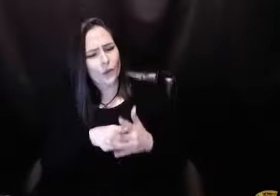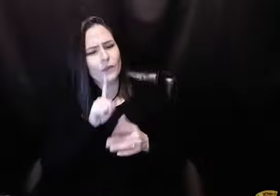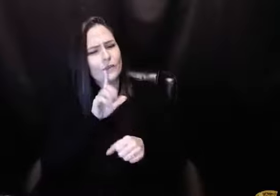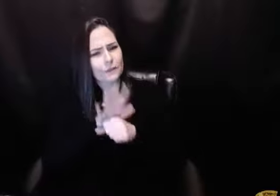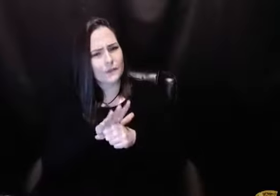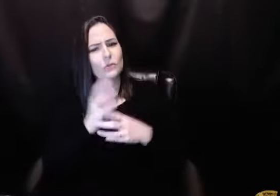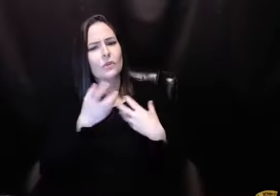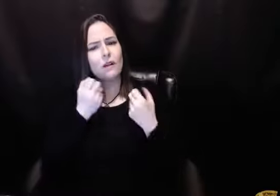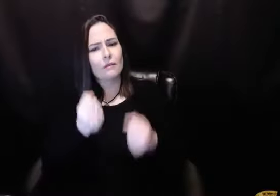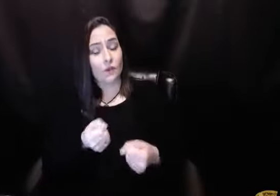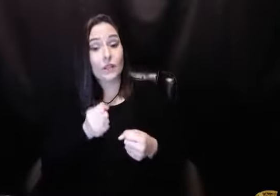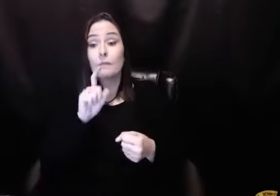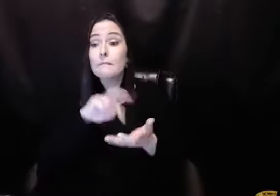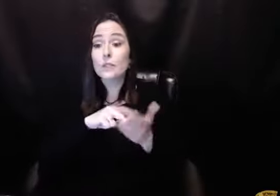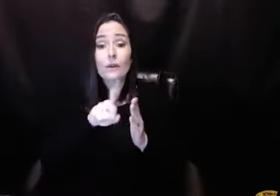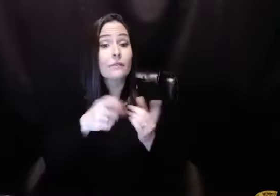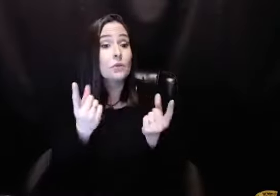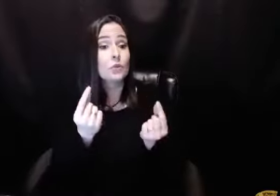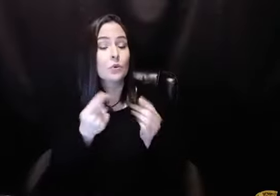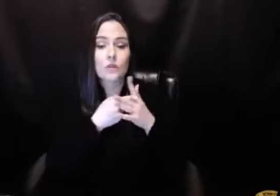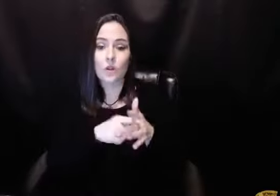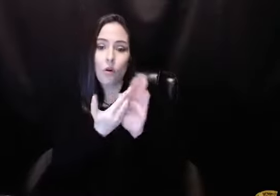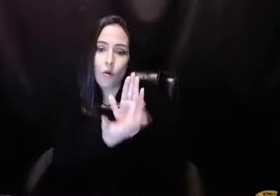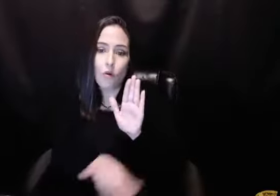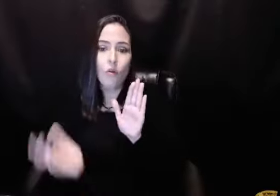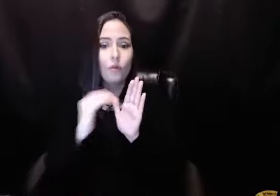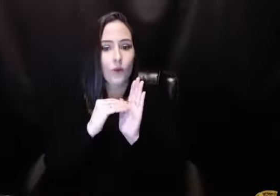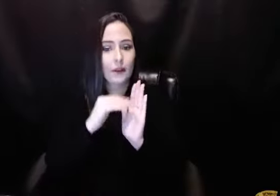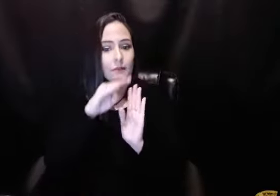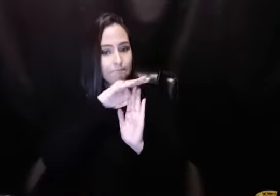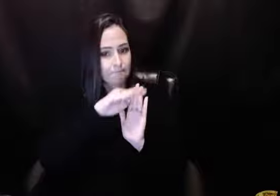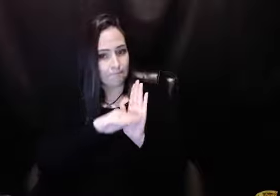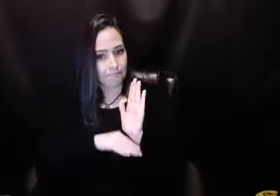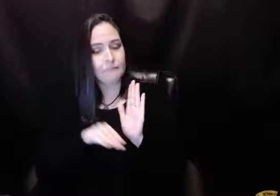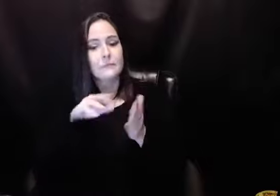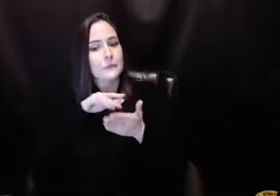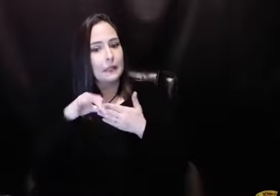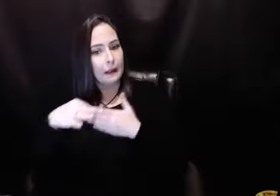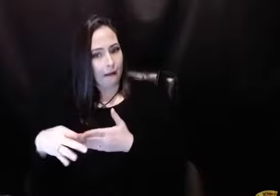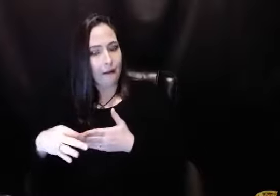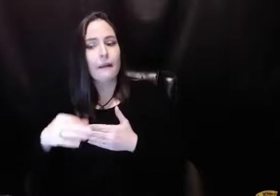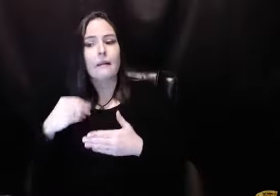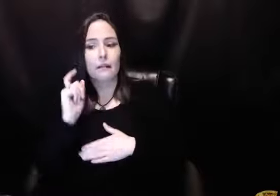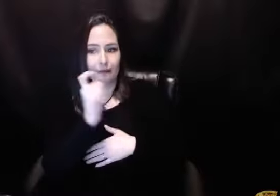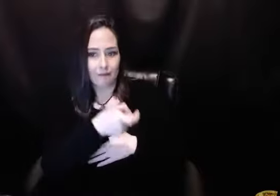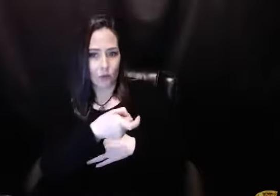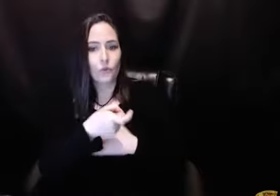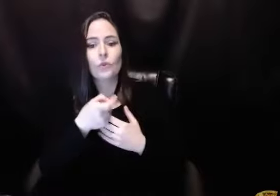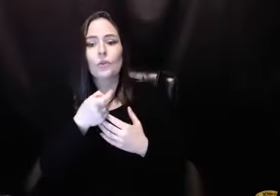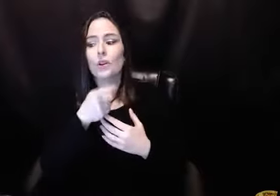to start over with your commitment to recovery by working through the steps again from the beginning. I'm sending a step study guide